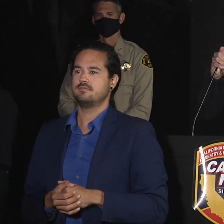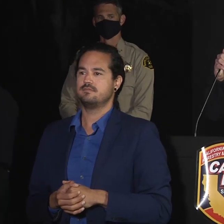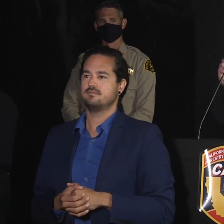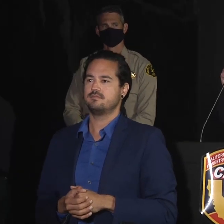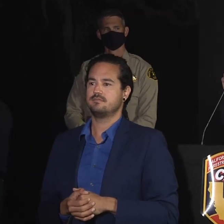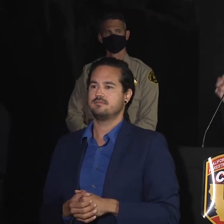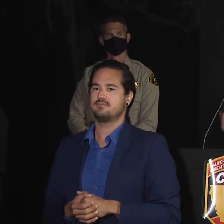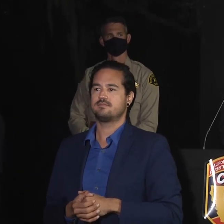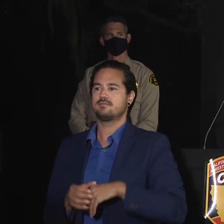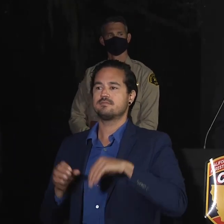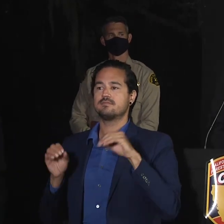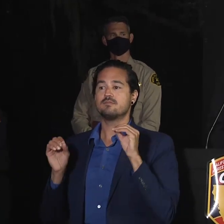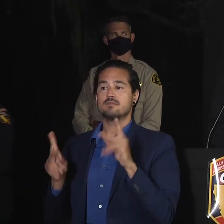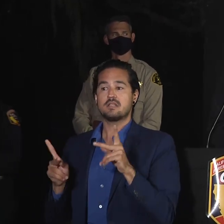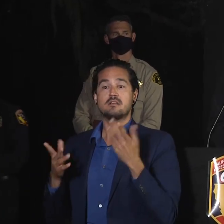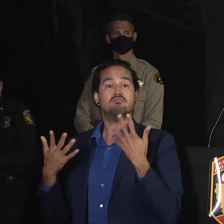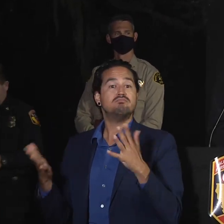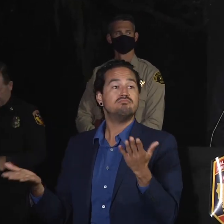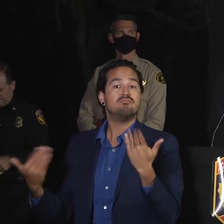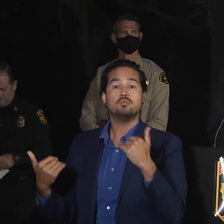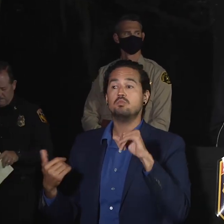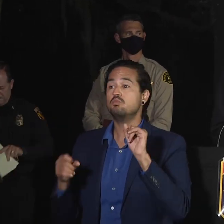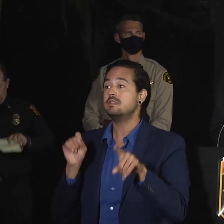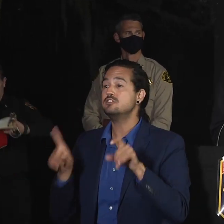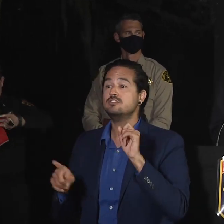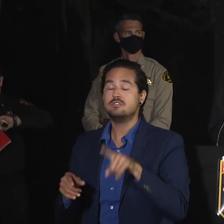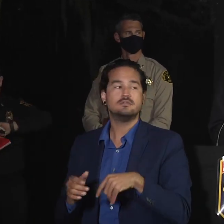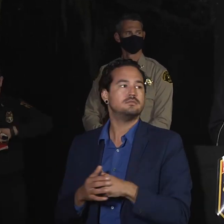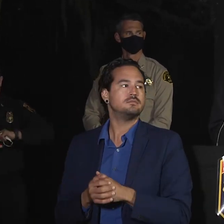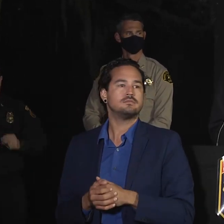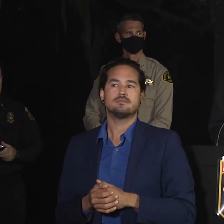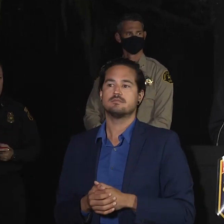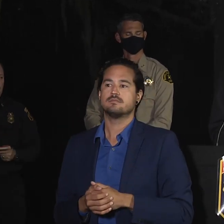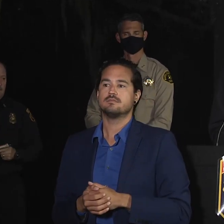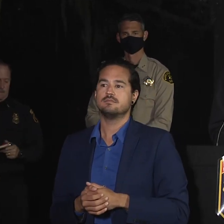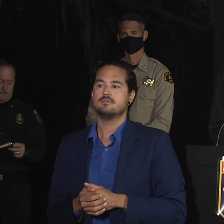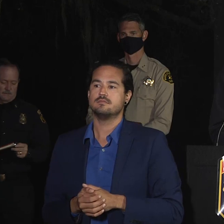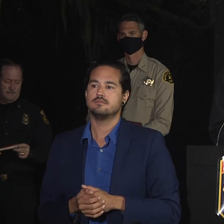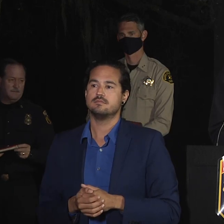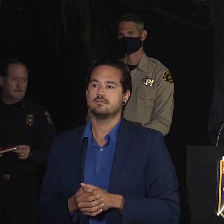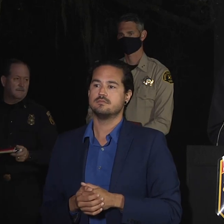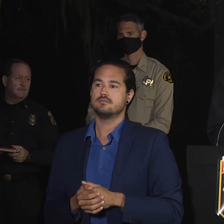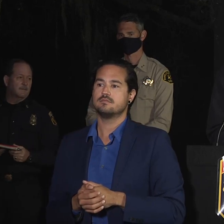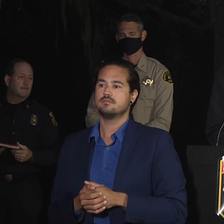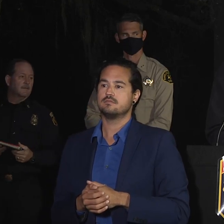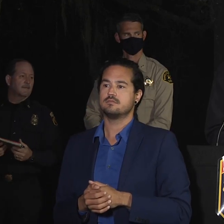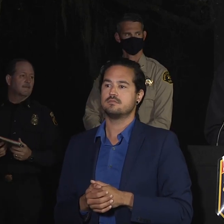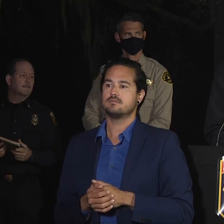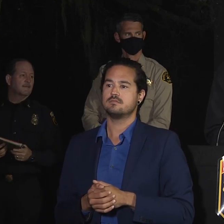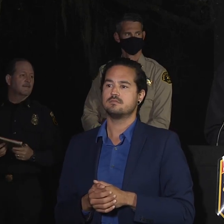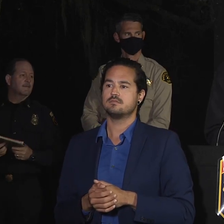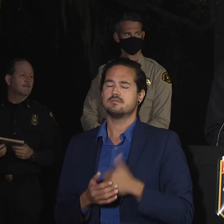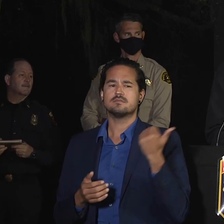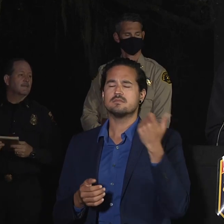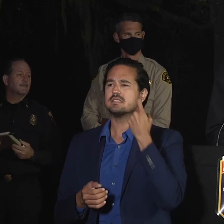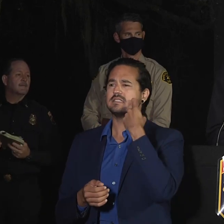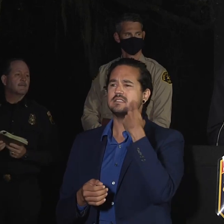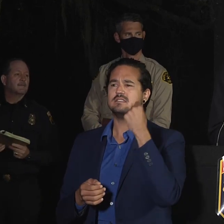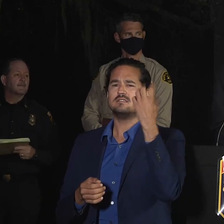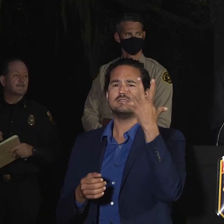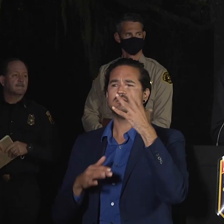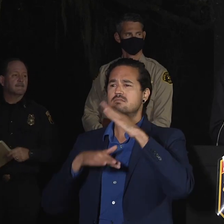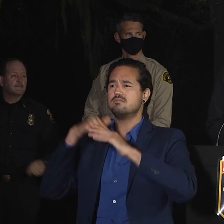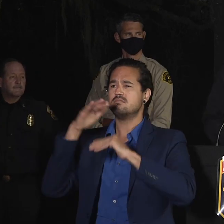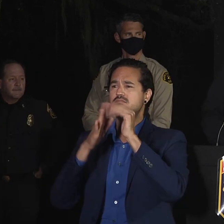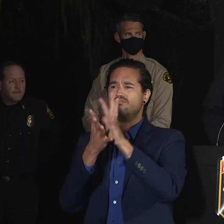All right, with that, we're happy to answer any questions. Jonathan, the numbers of homes destroyed, are they burning homes? Are you guys going